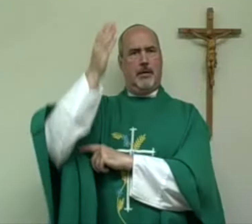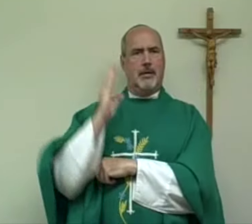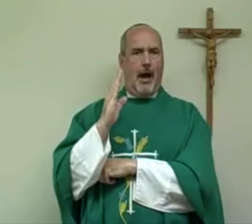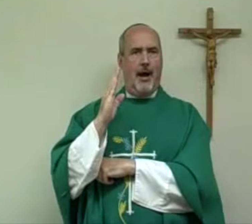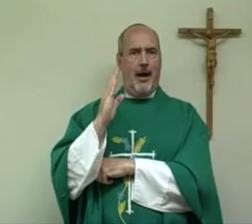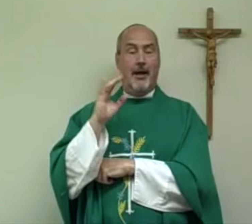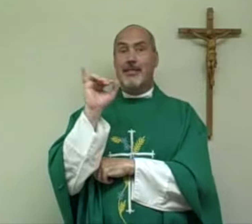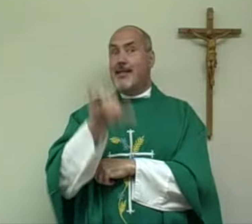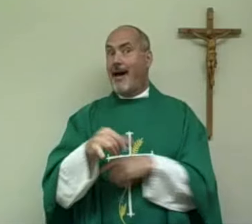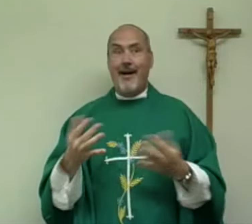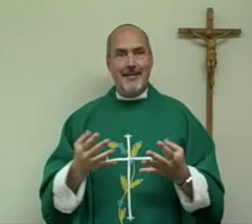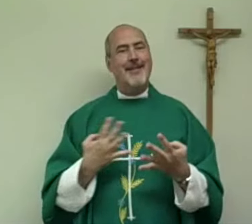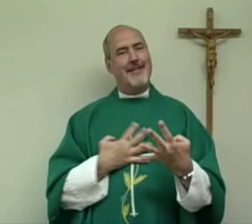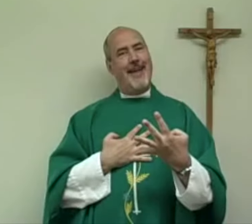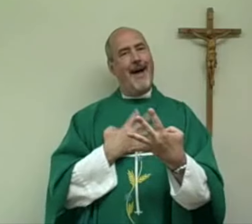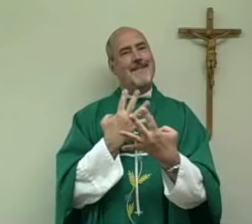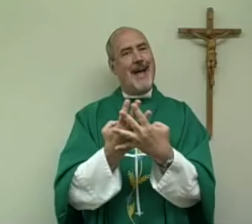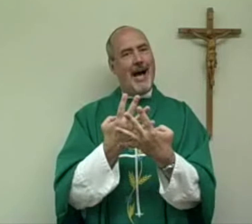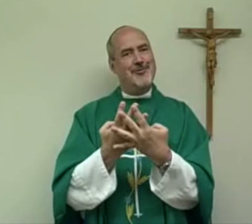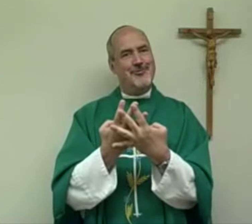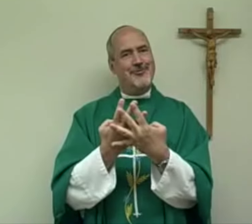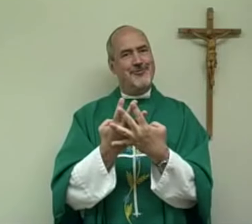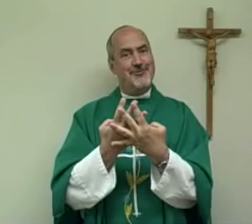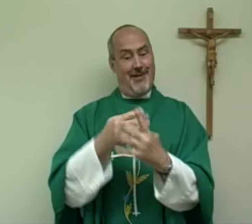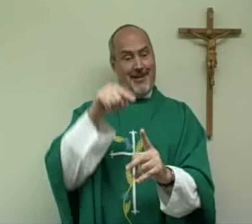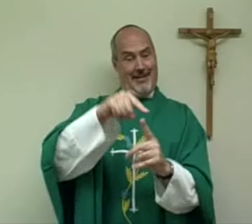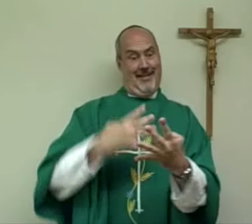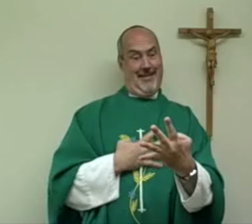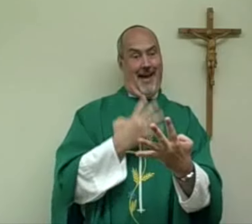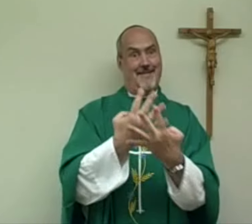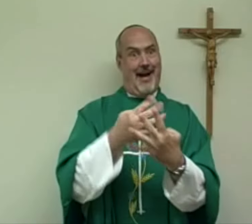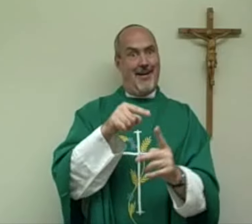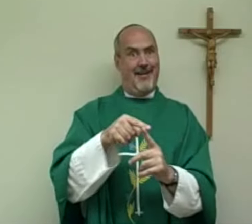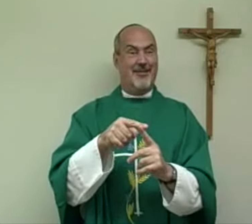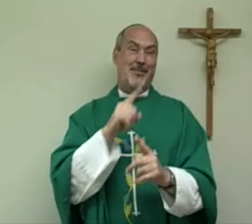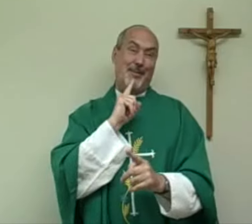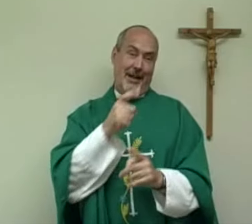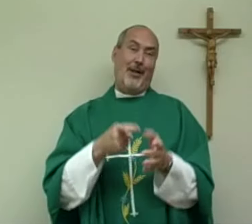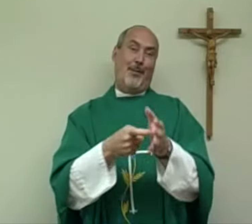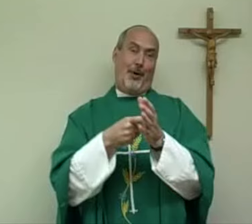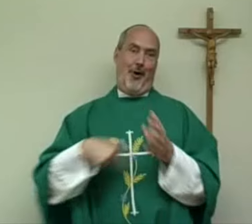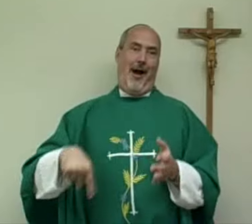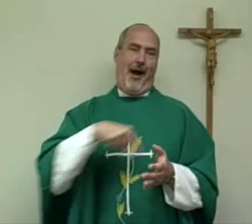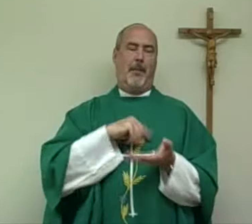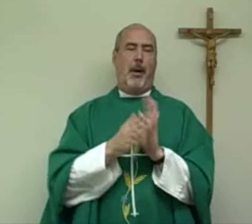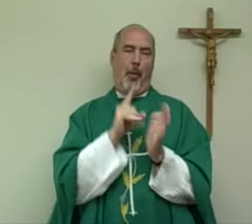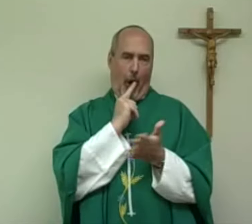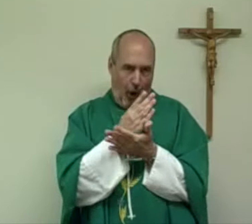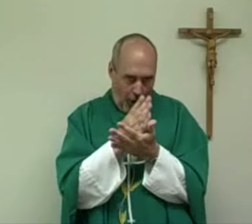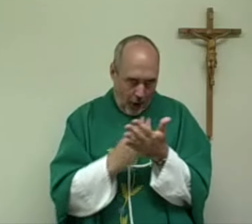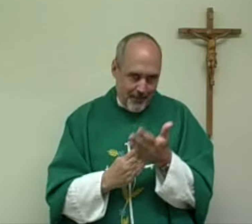gives us a wonderful gift from God, and that is the gift of confession.